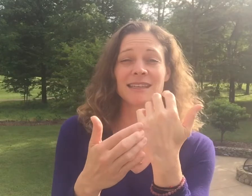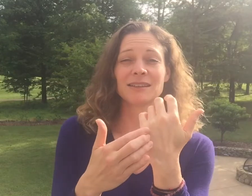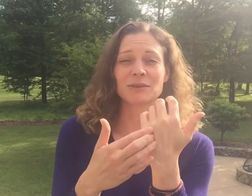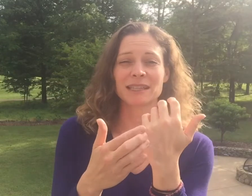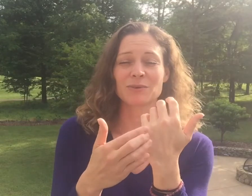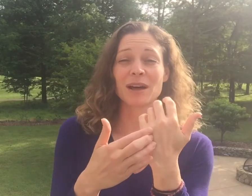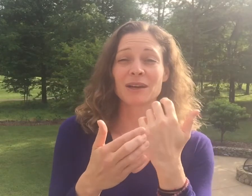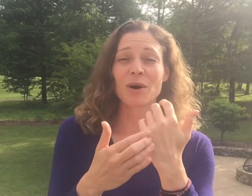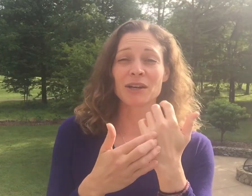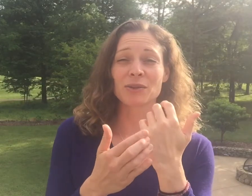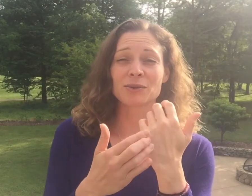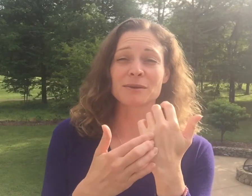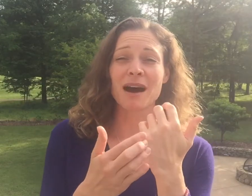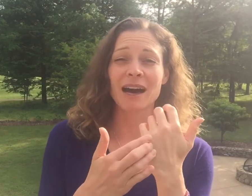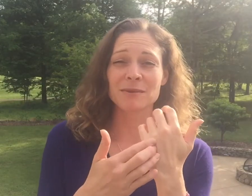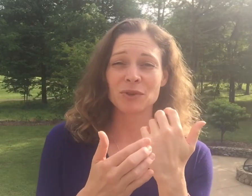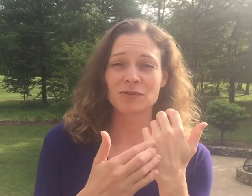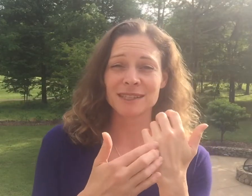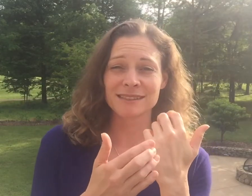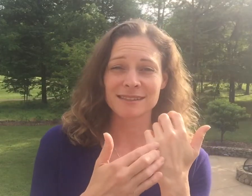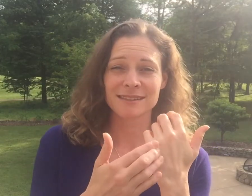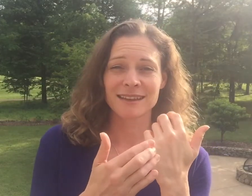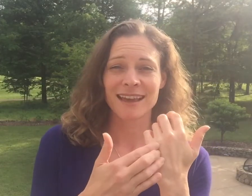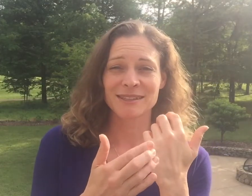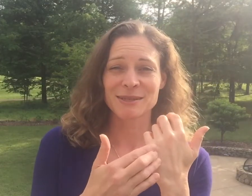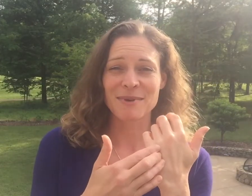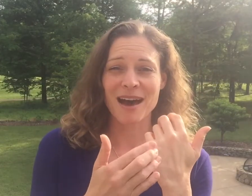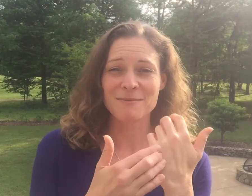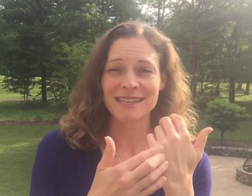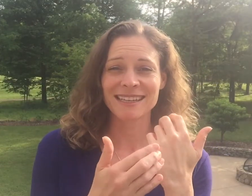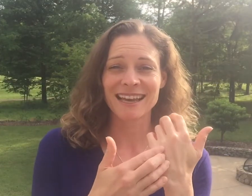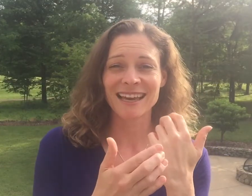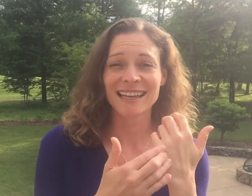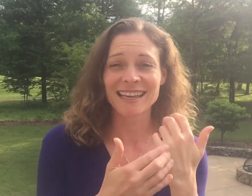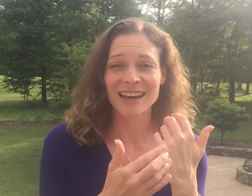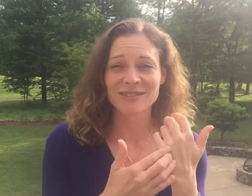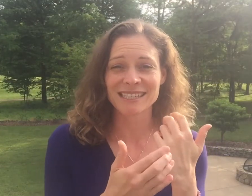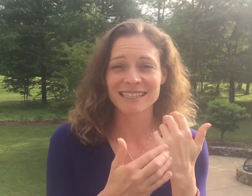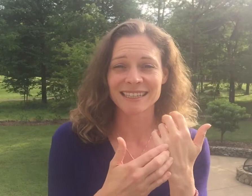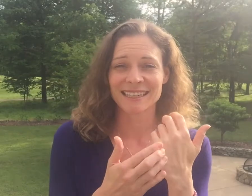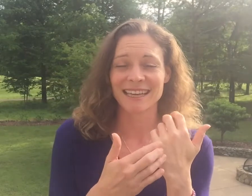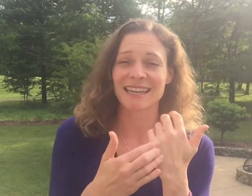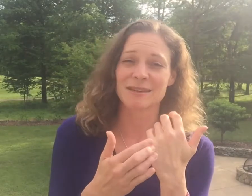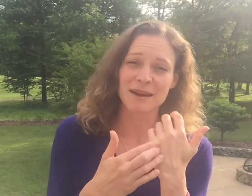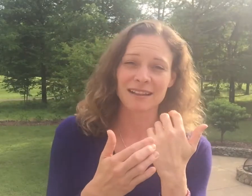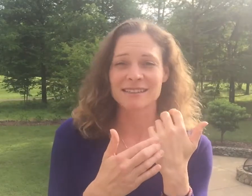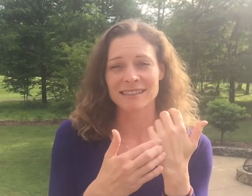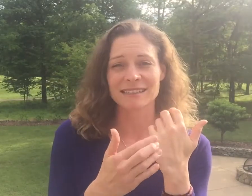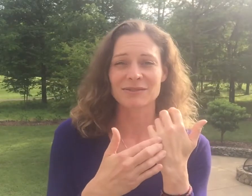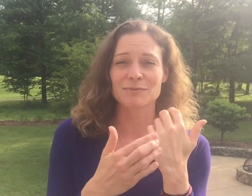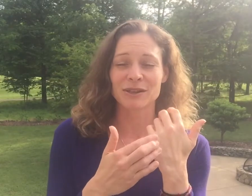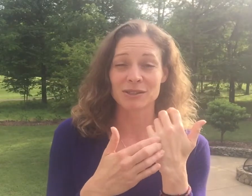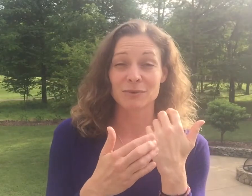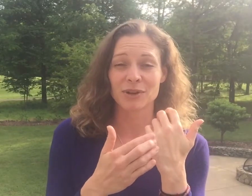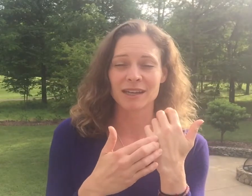Continually while I walk you through some eye movements and some humming and counting. Again, balancing different parts of your brain.